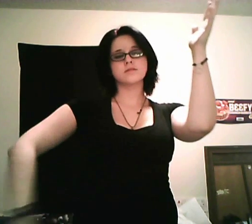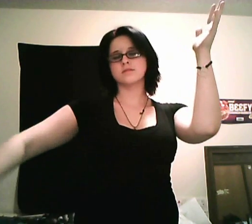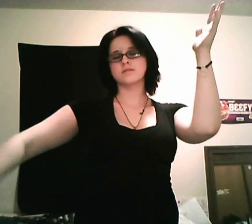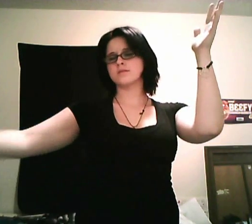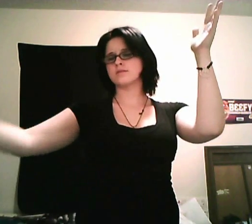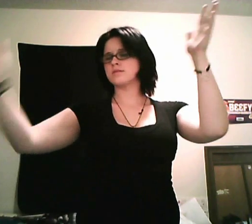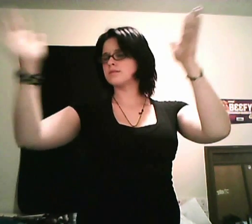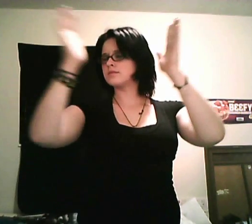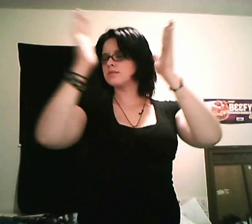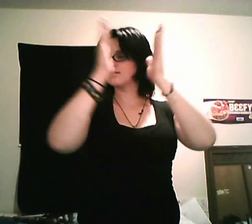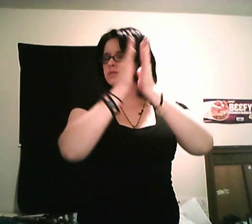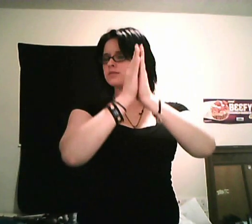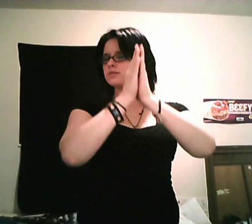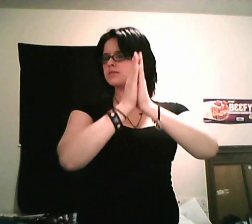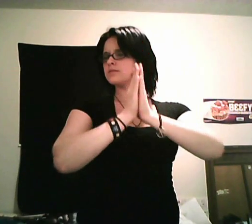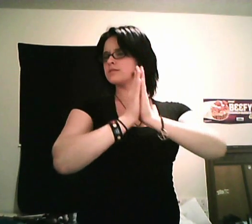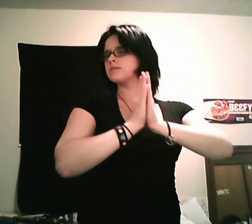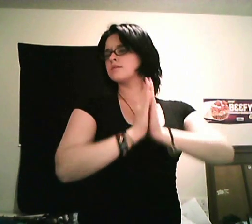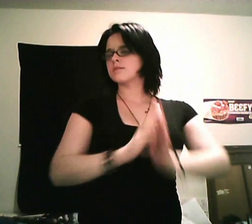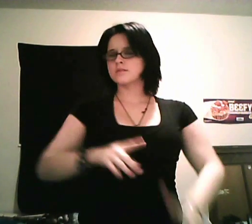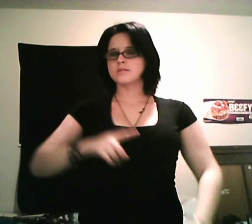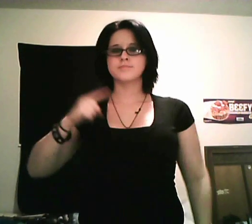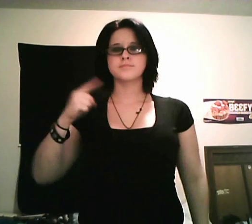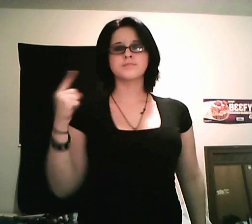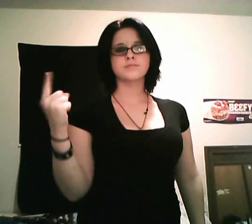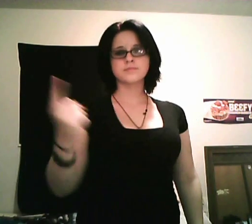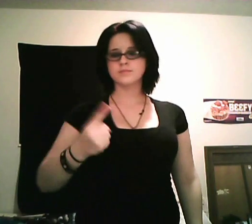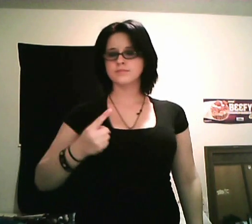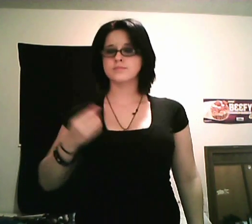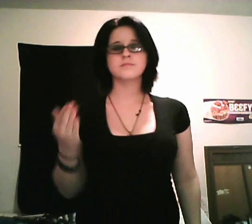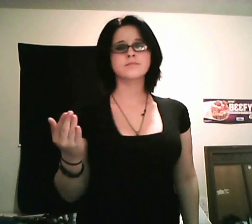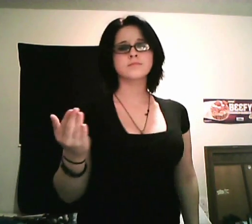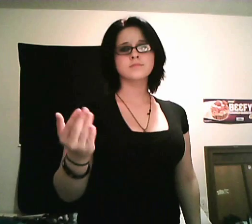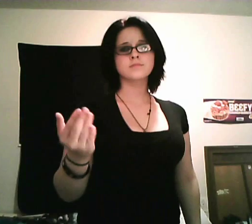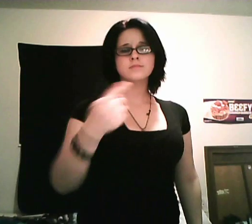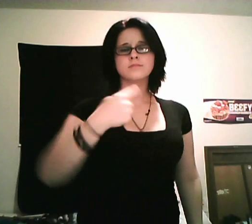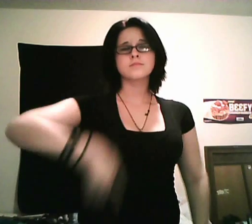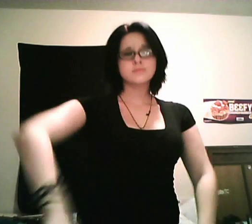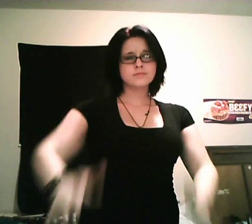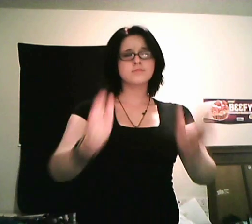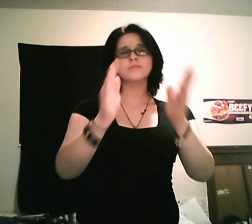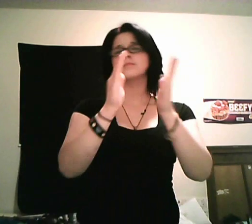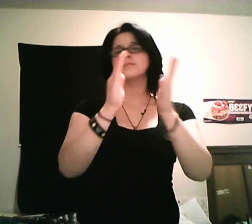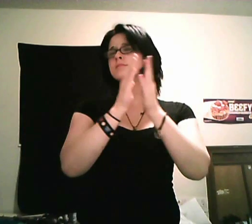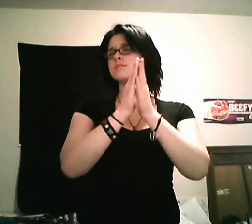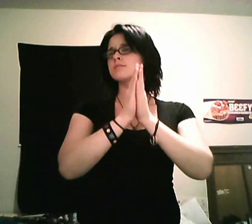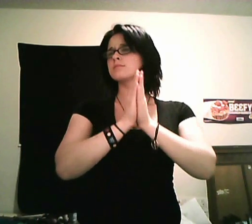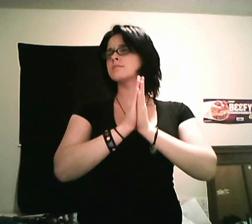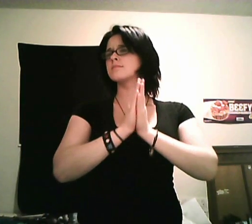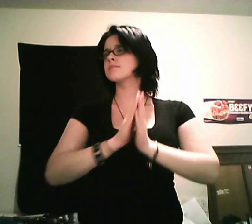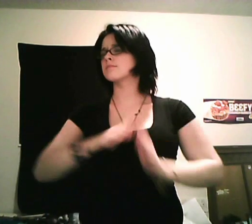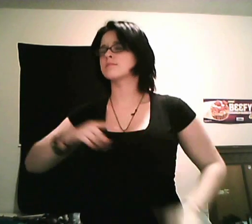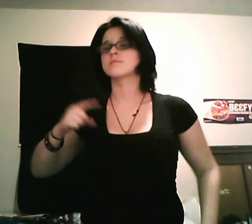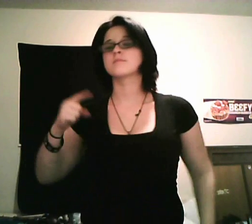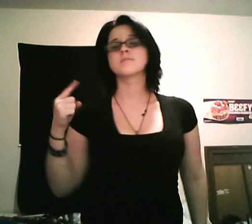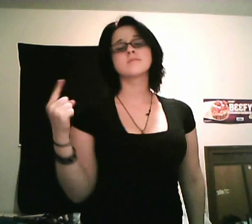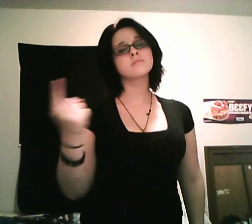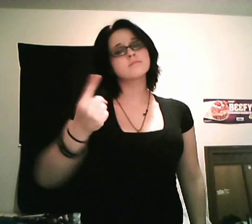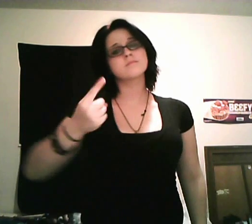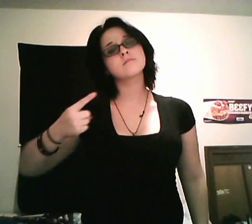I'm giving it I'm be